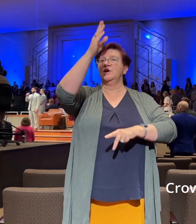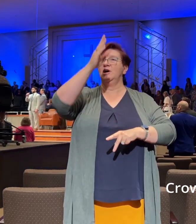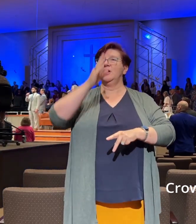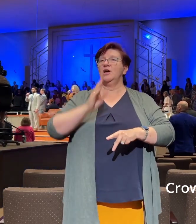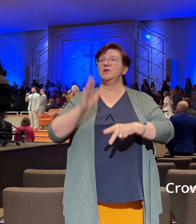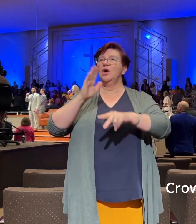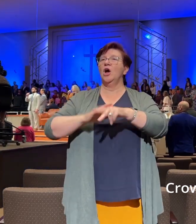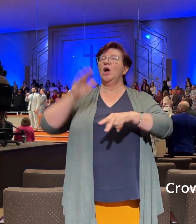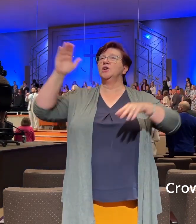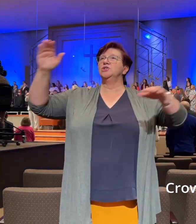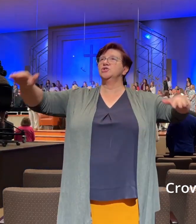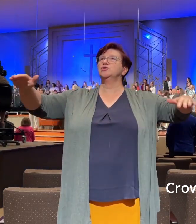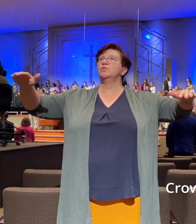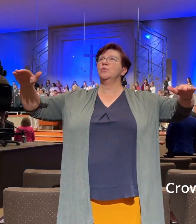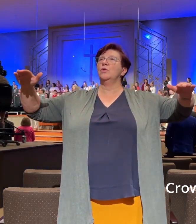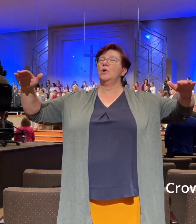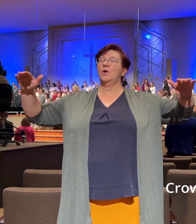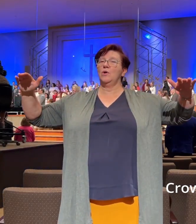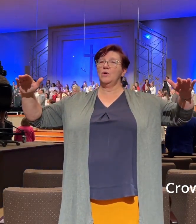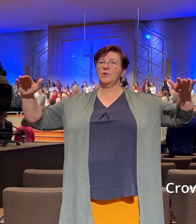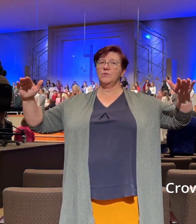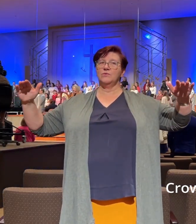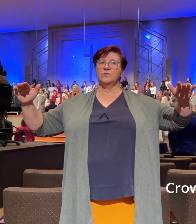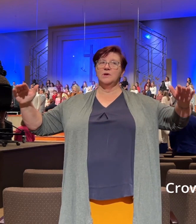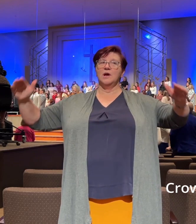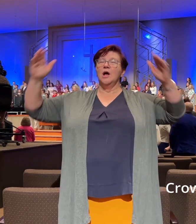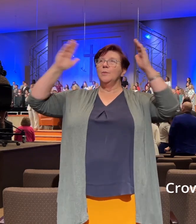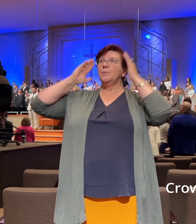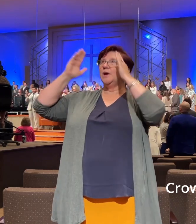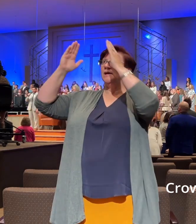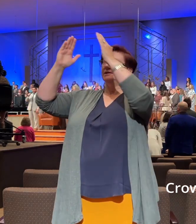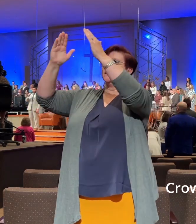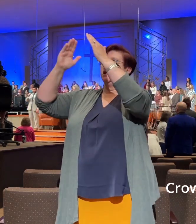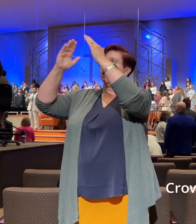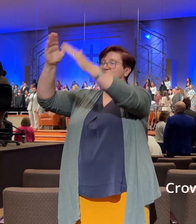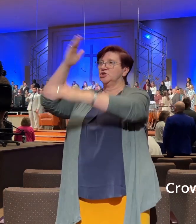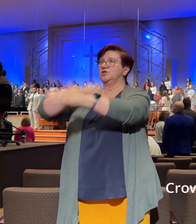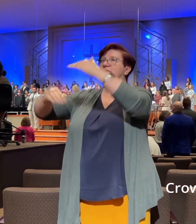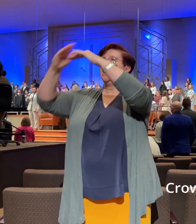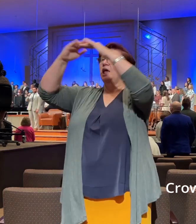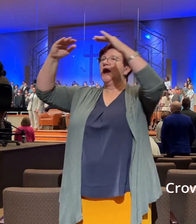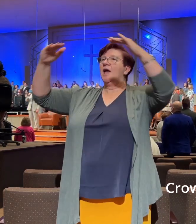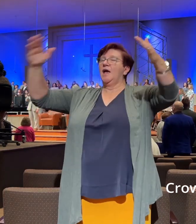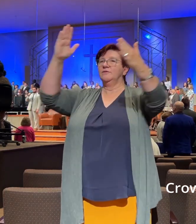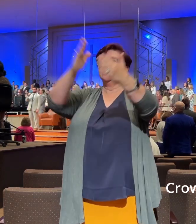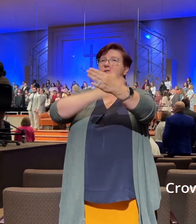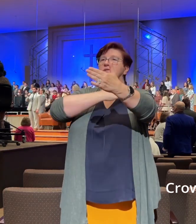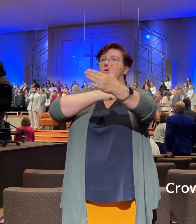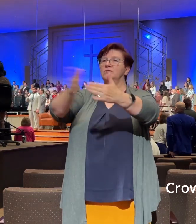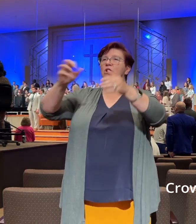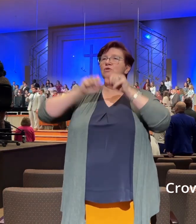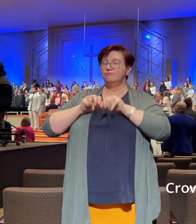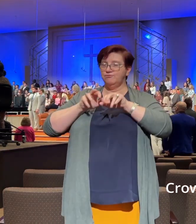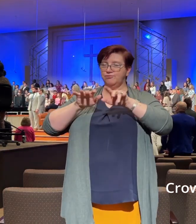throne. Are now the heavy and the drows, all